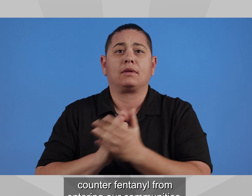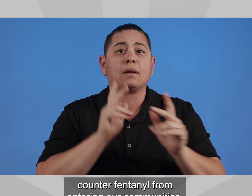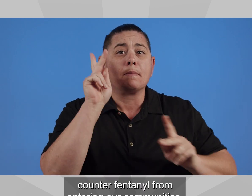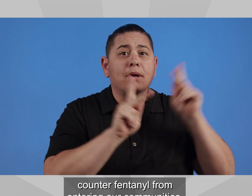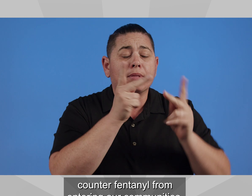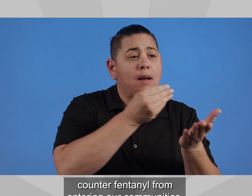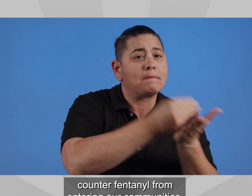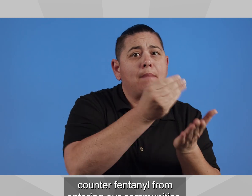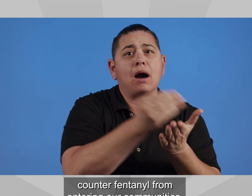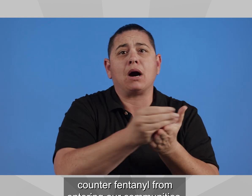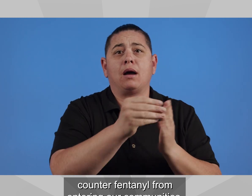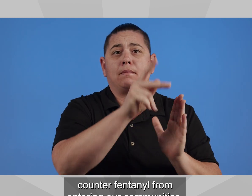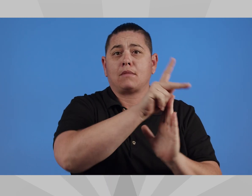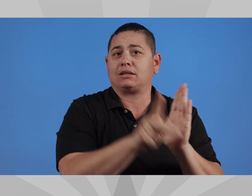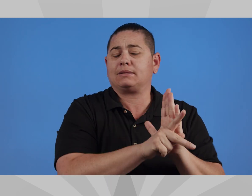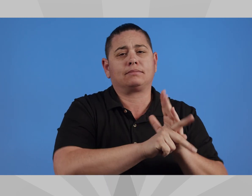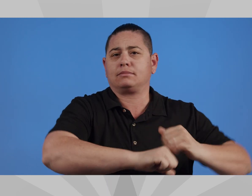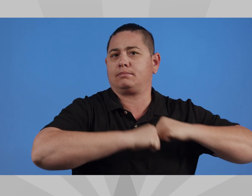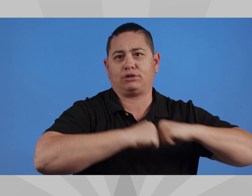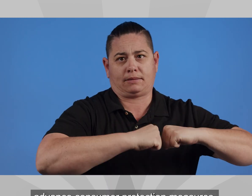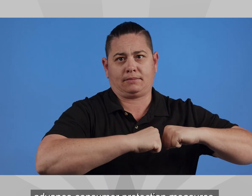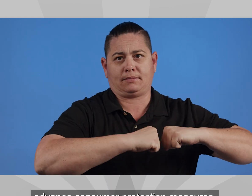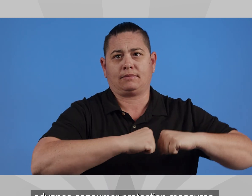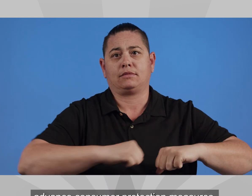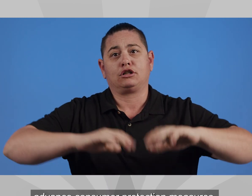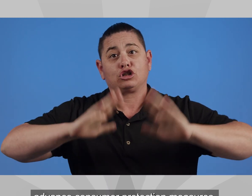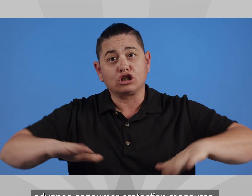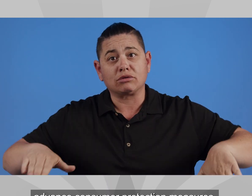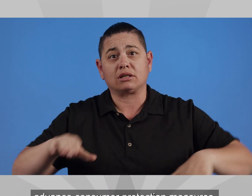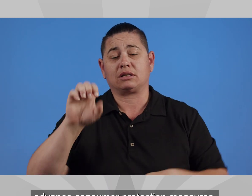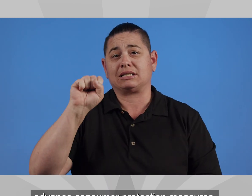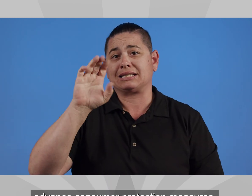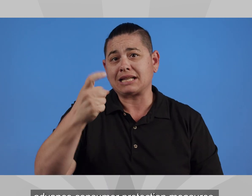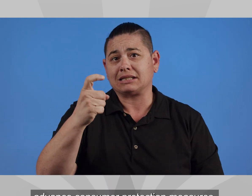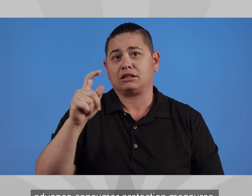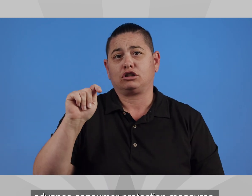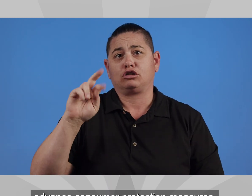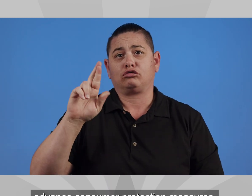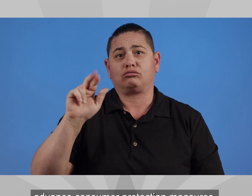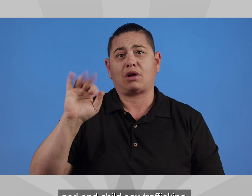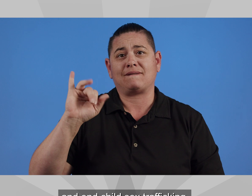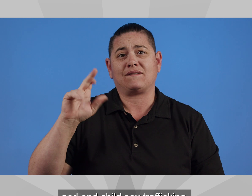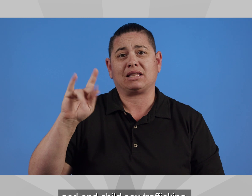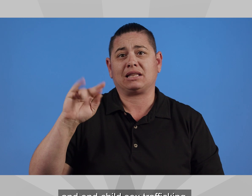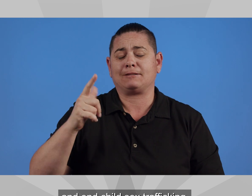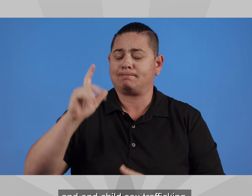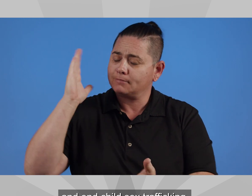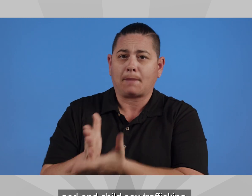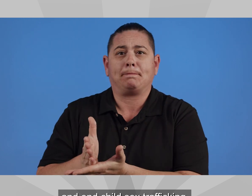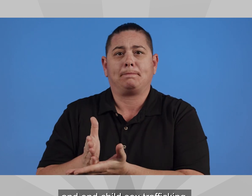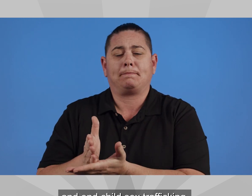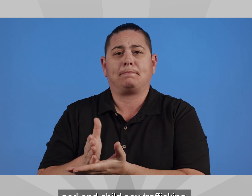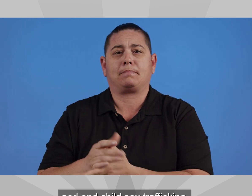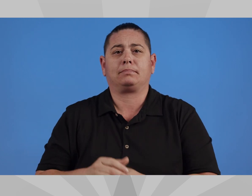fentanyl from entering our communities. Advance consumer protection measures. And end child